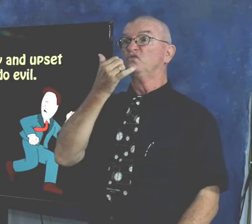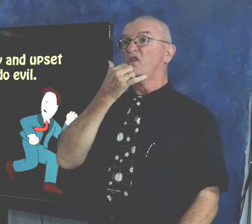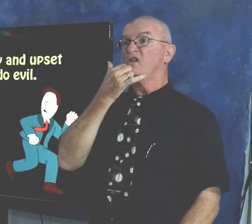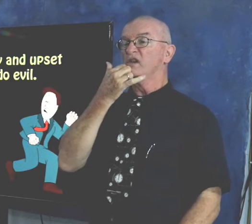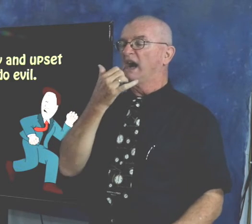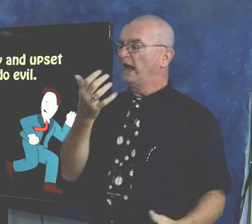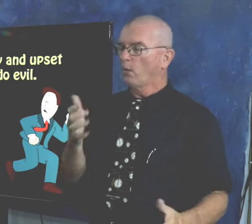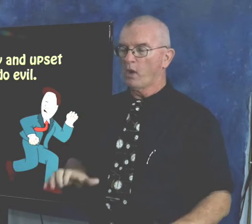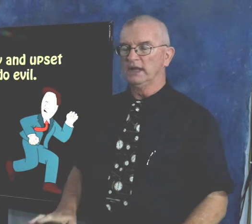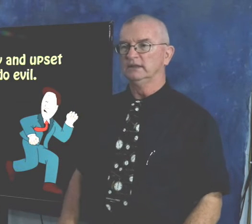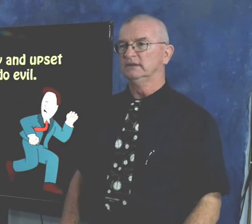that I do wrong.